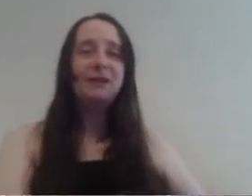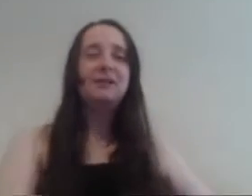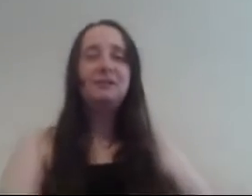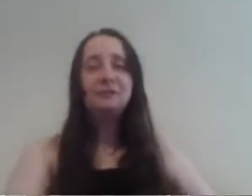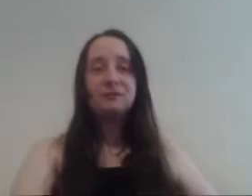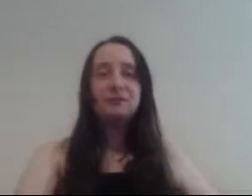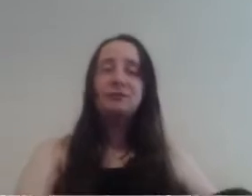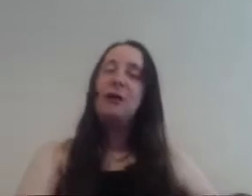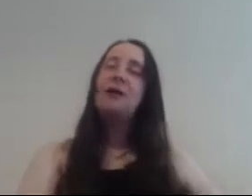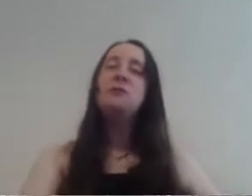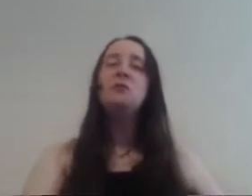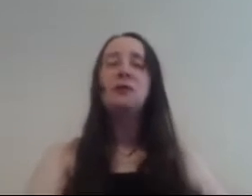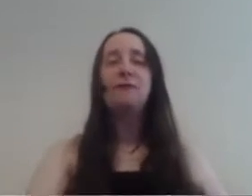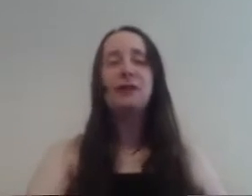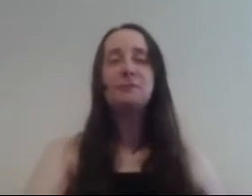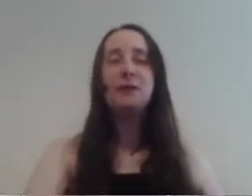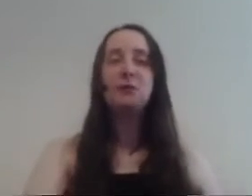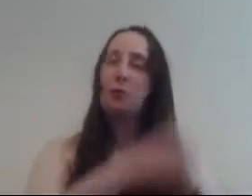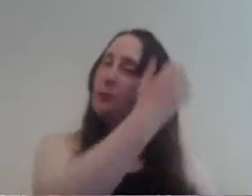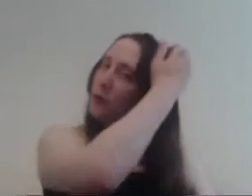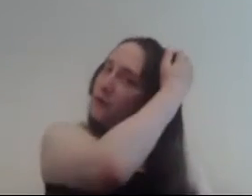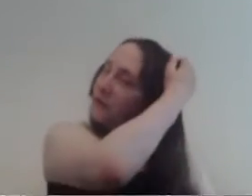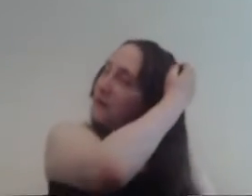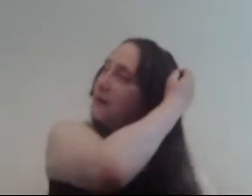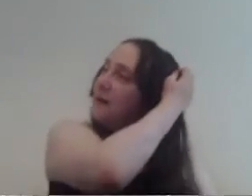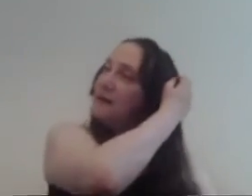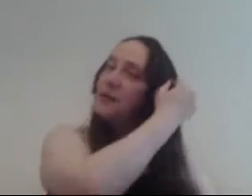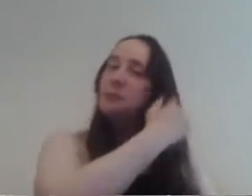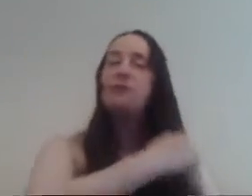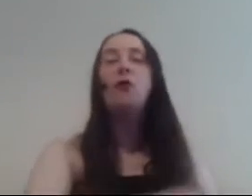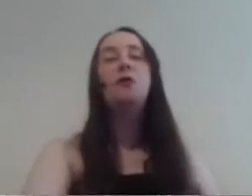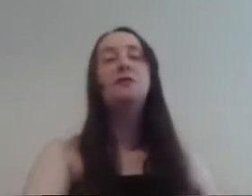so and we saw like flashbacks with Robin Hood in Sherwood Forest